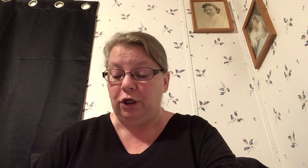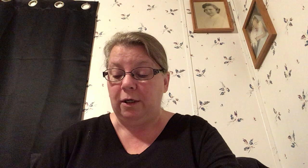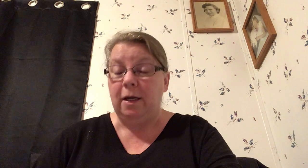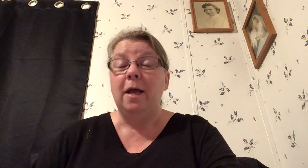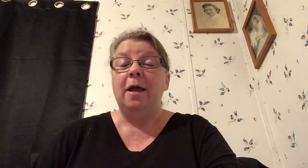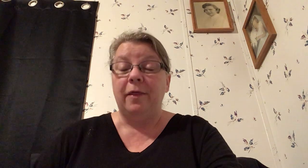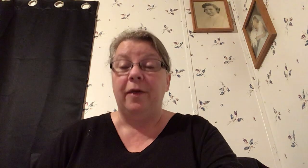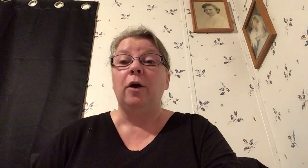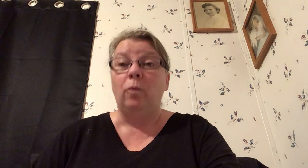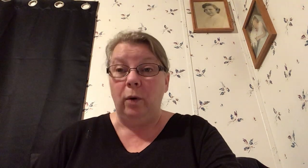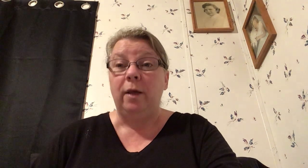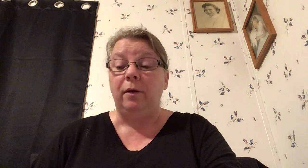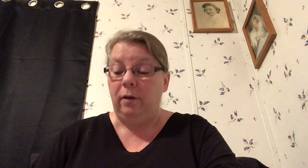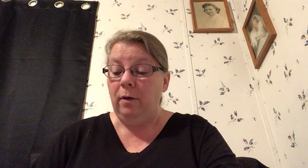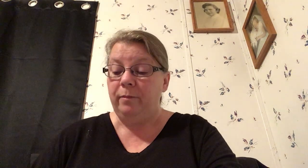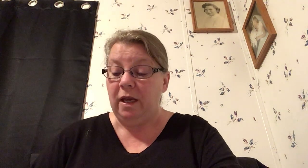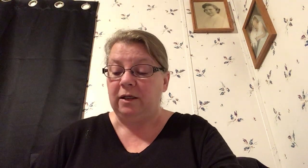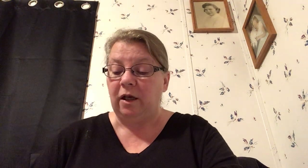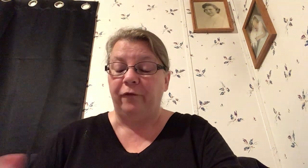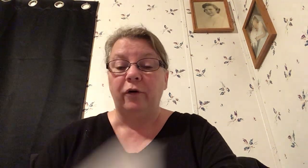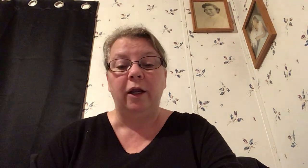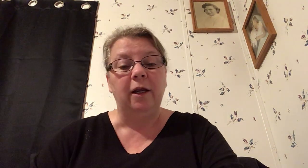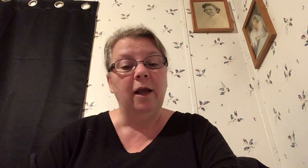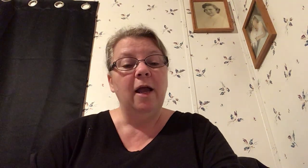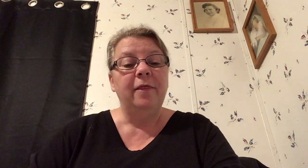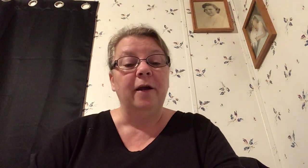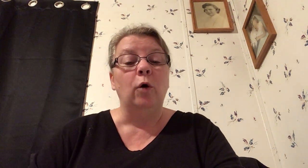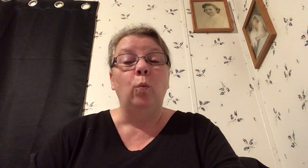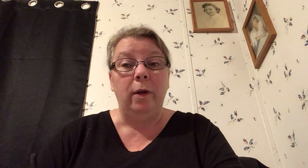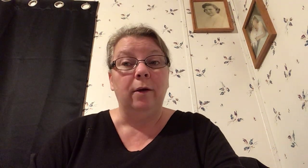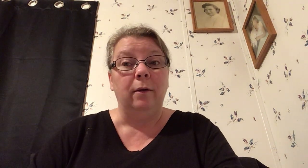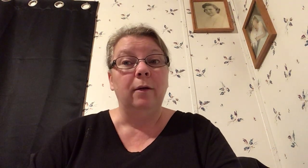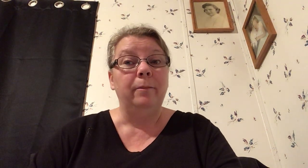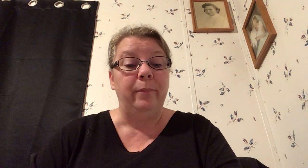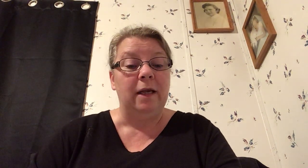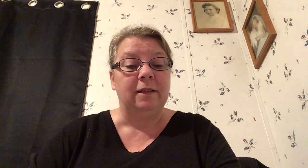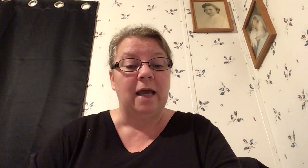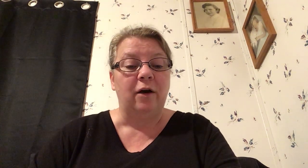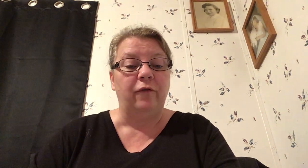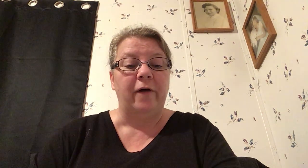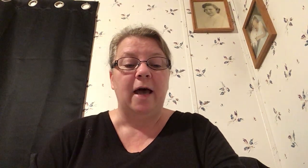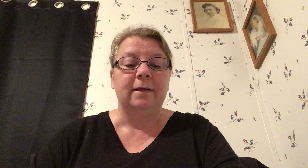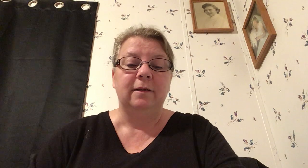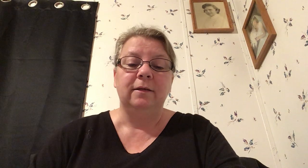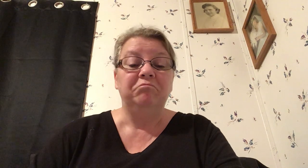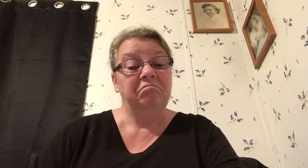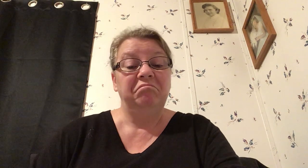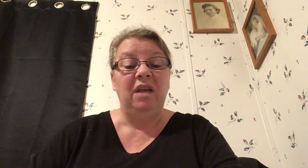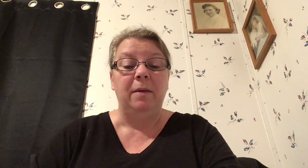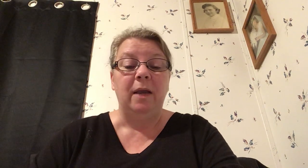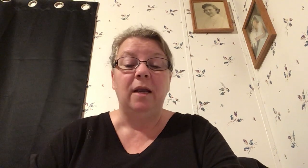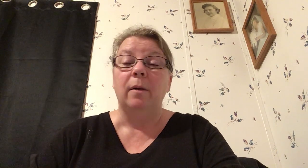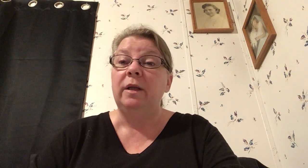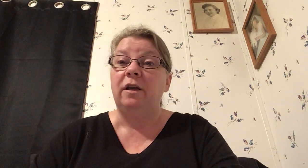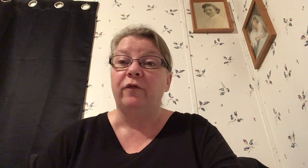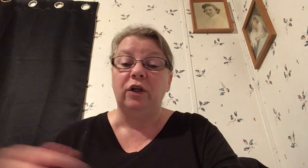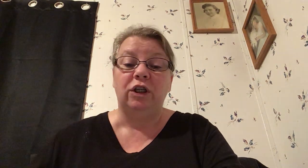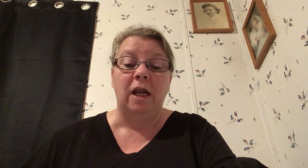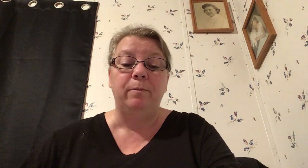there will be suffering there will be sacrifice it may come in different shapes